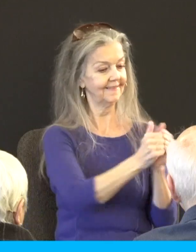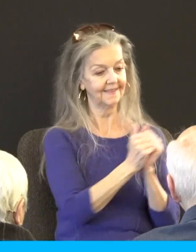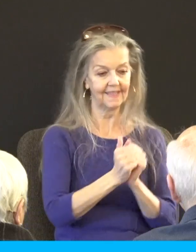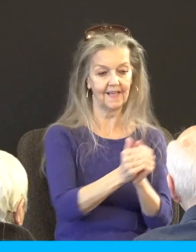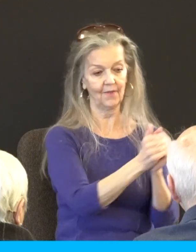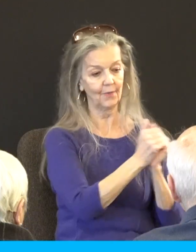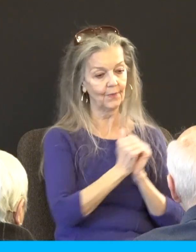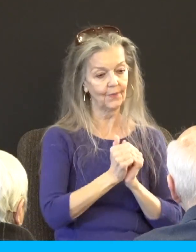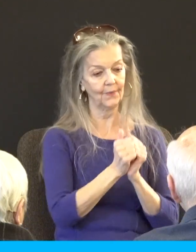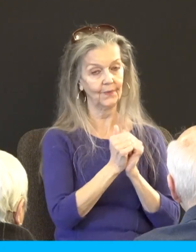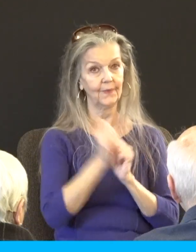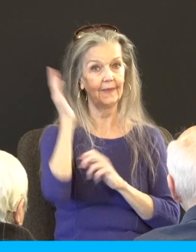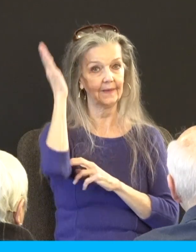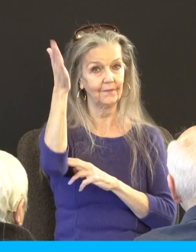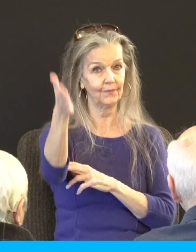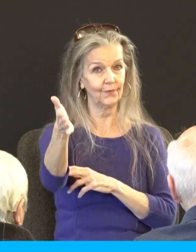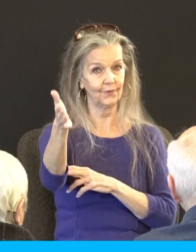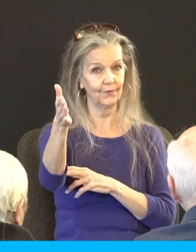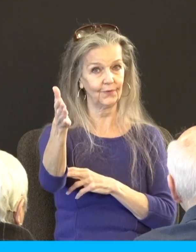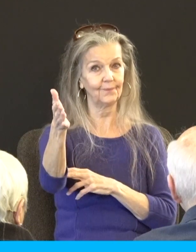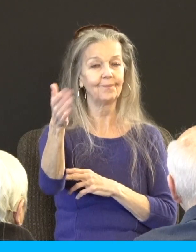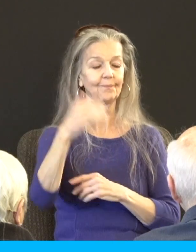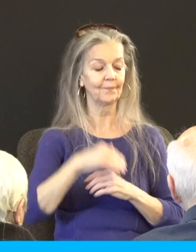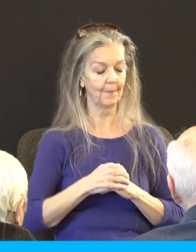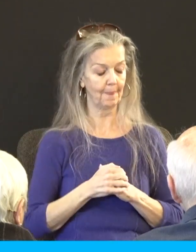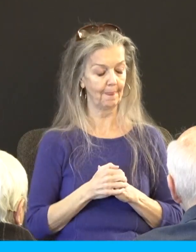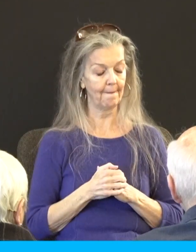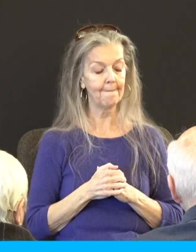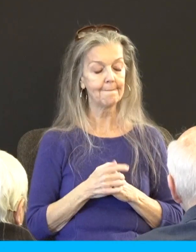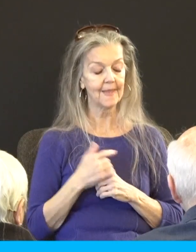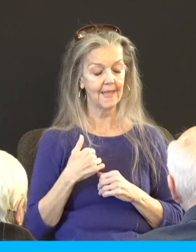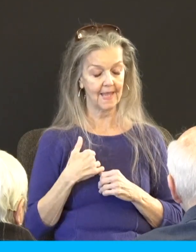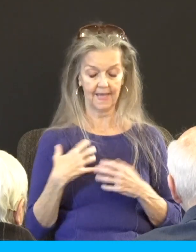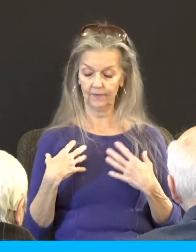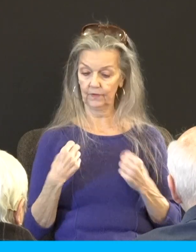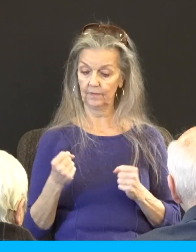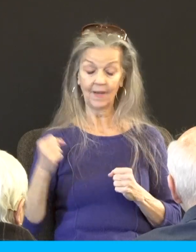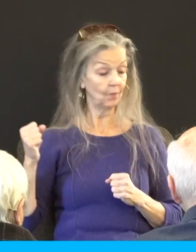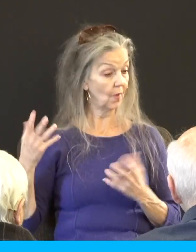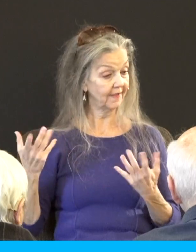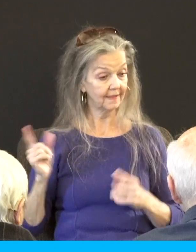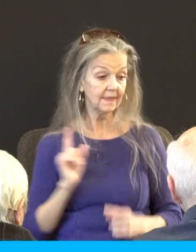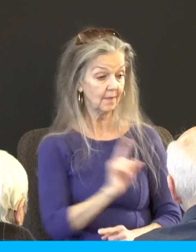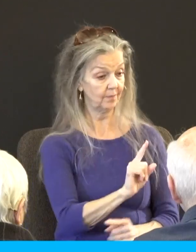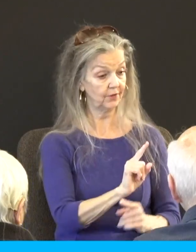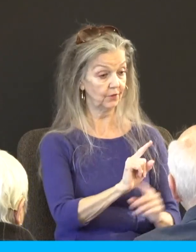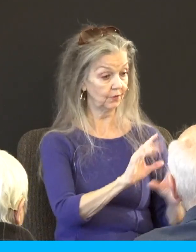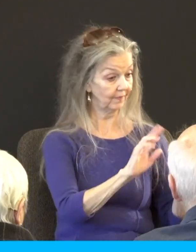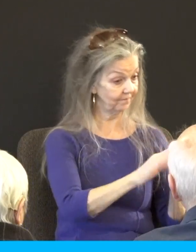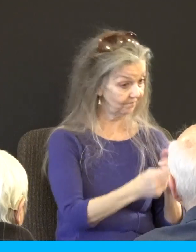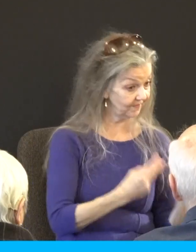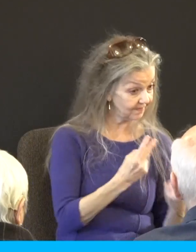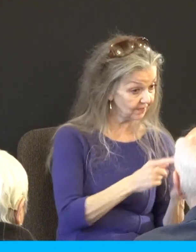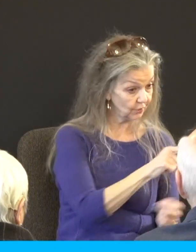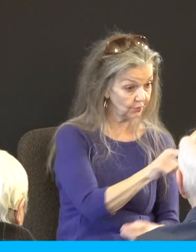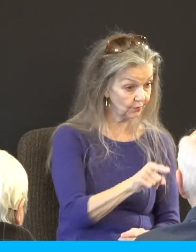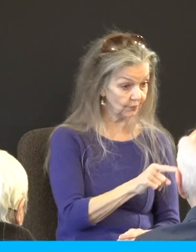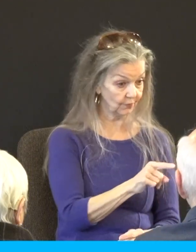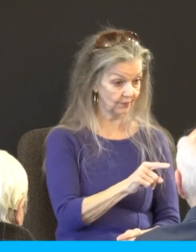Lord Jesus. For in this confidence I was minded to come unto you before, that you might have a second benefit, in the past by you